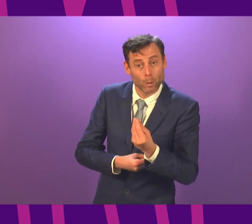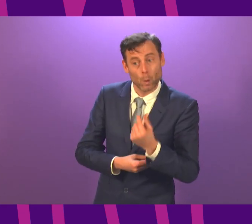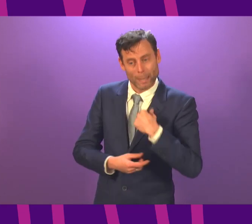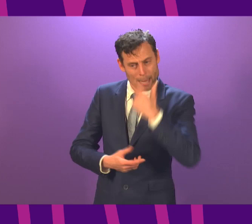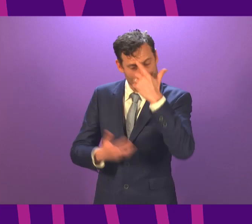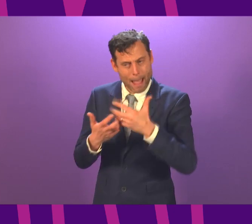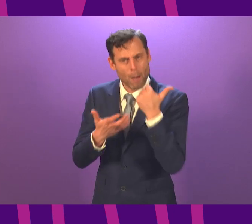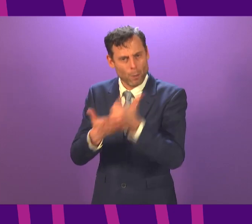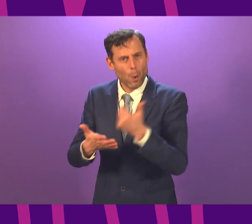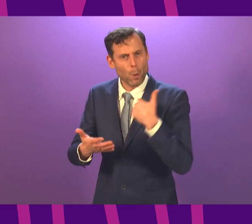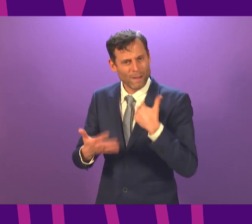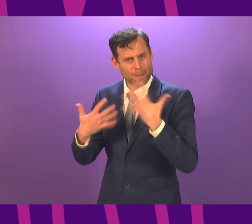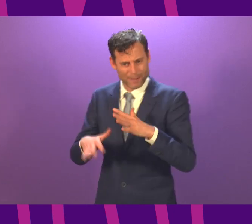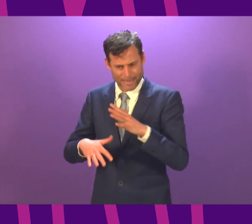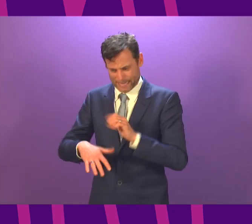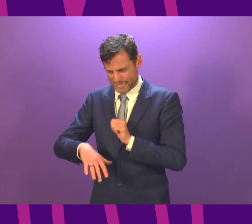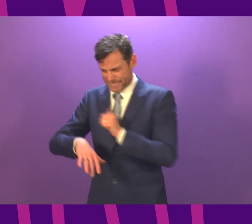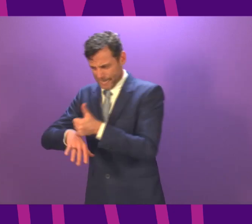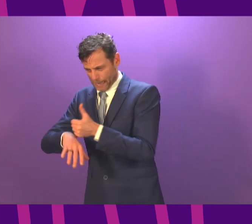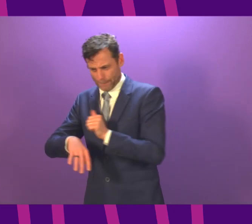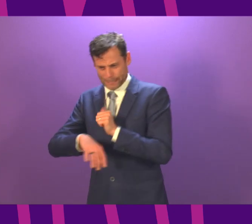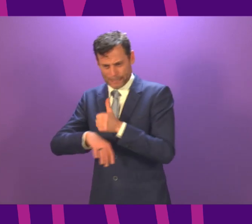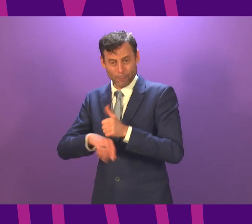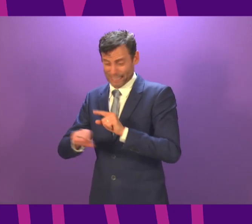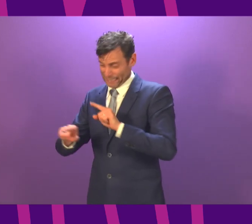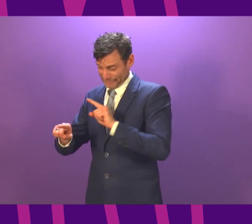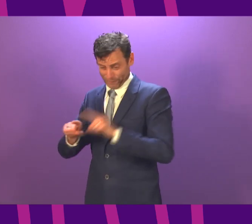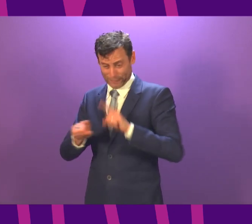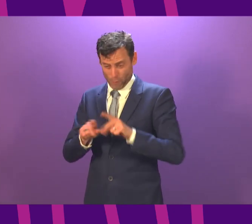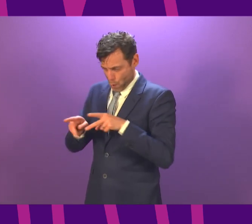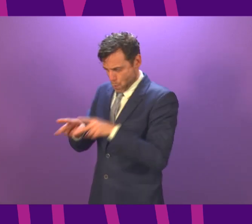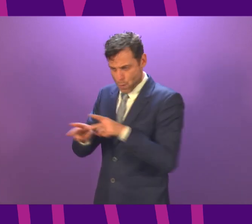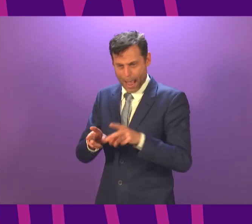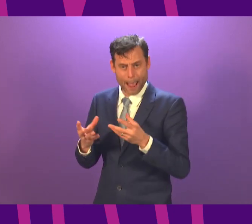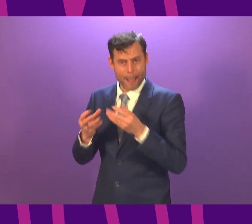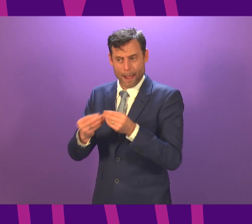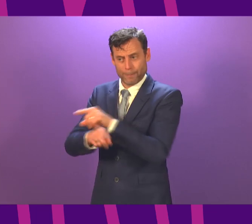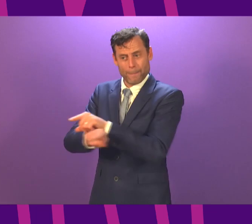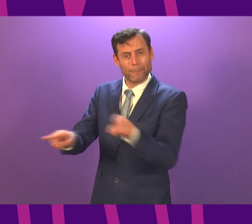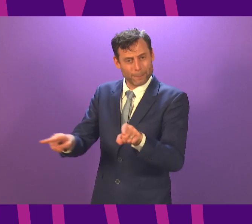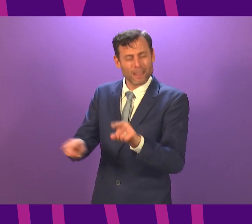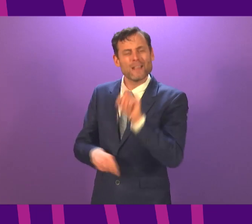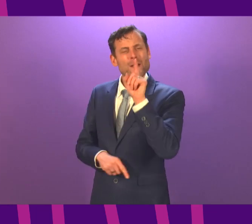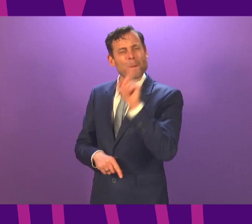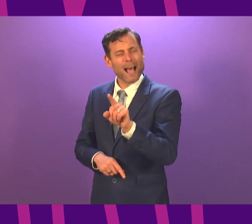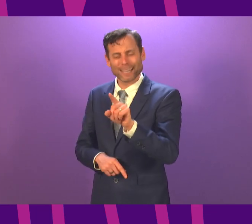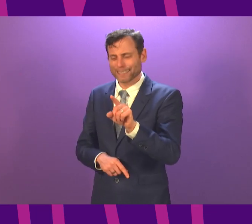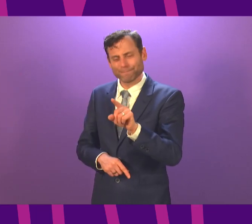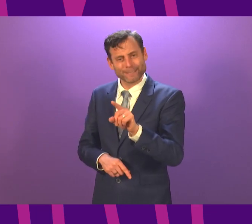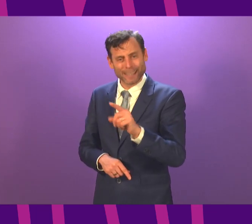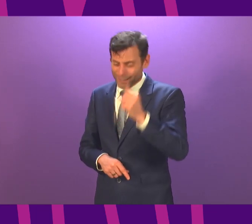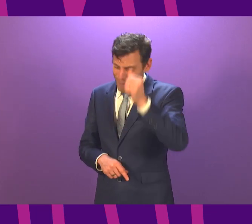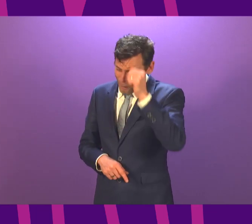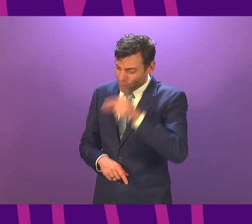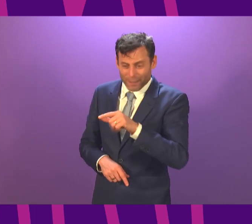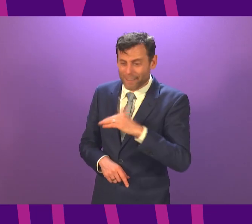we recognise in these new circumstances, more severe circumstances we are in for the next period, we have to continue to increase what we